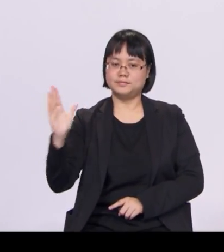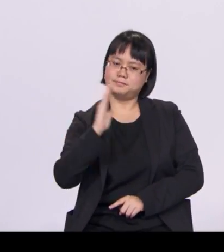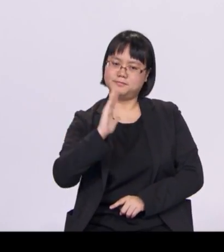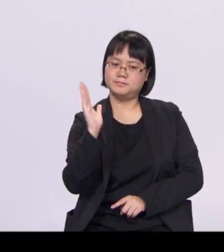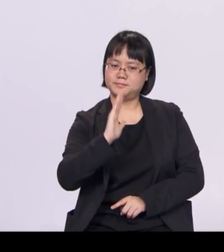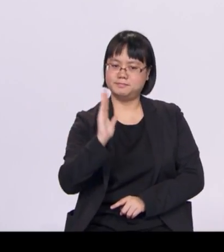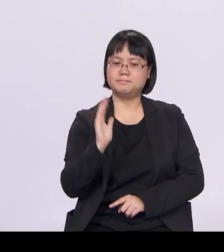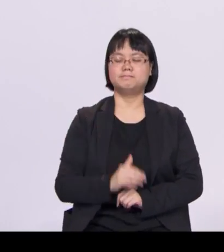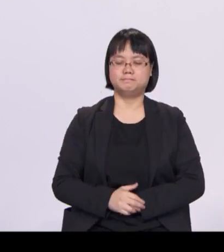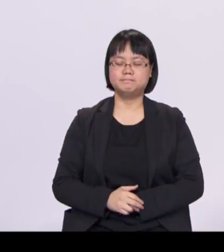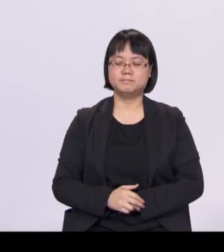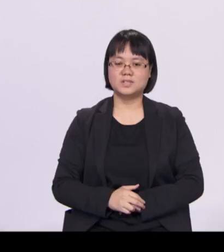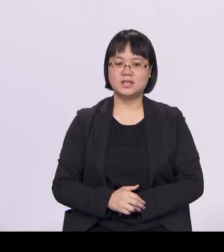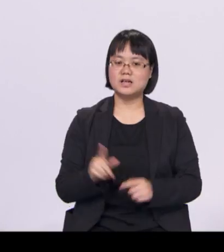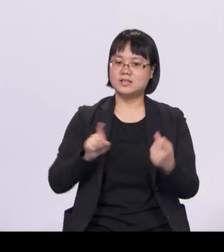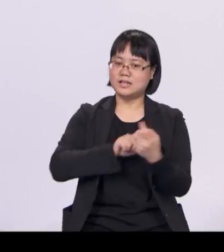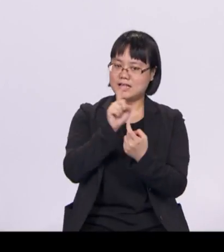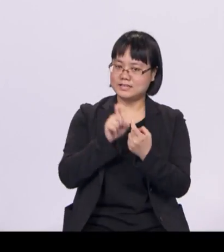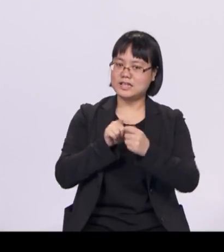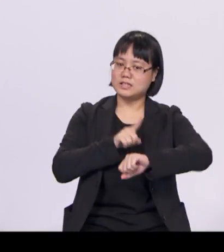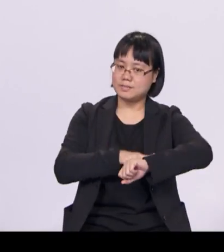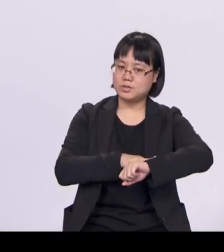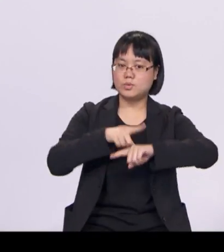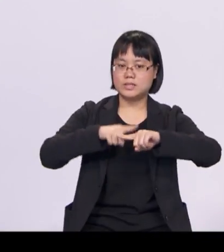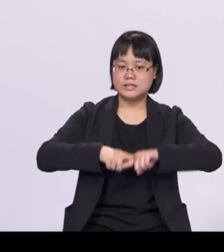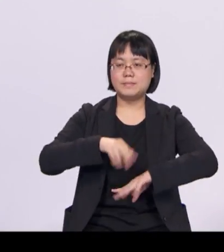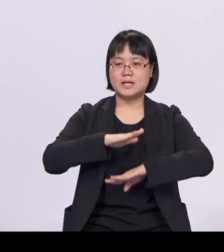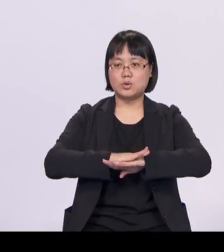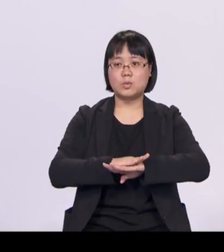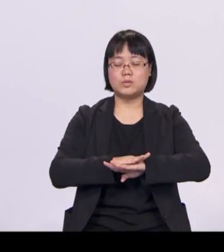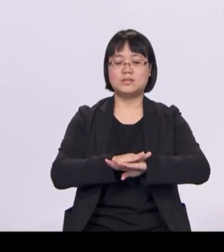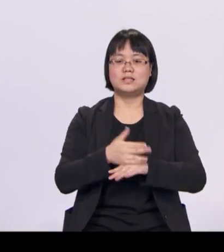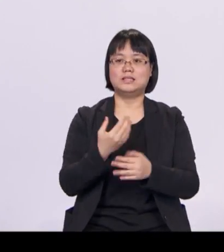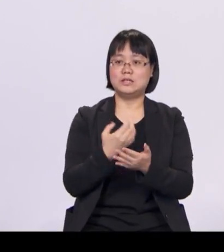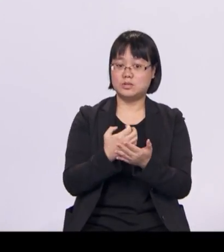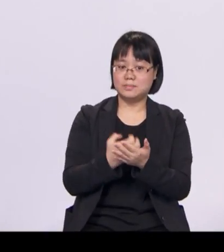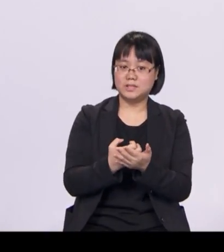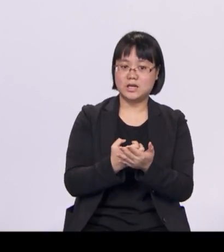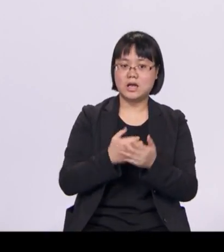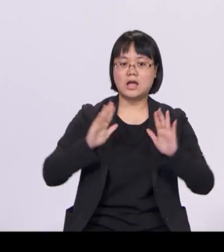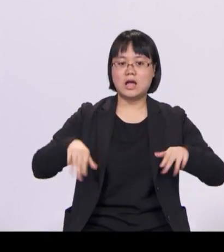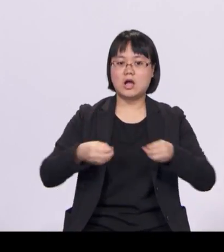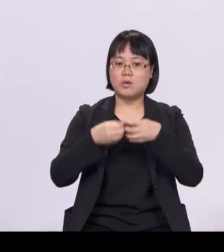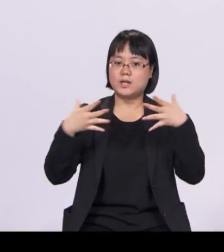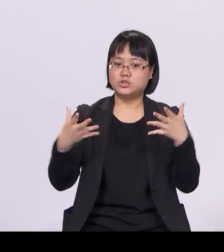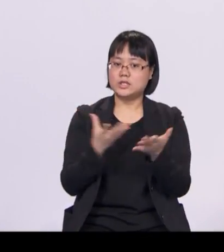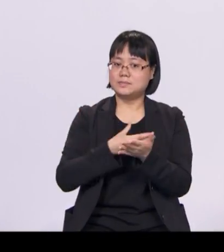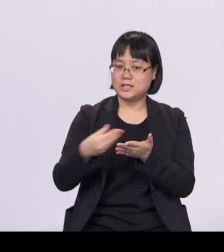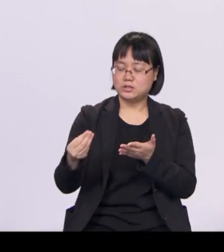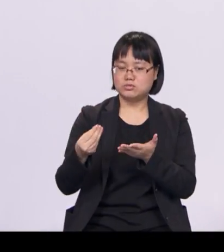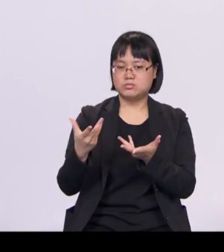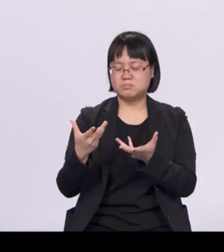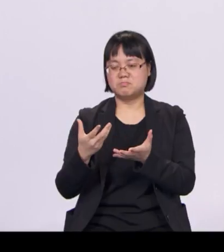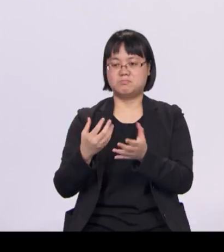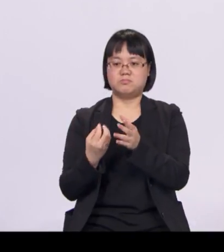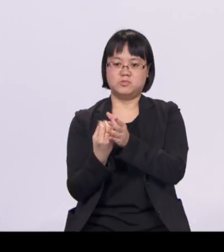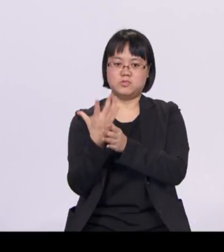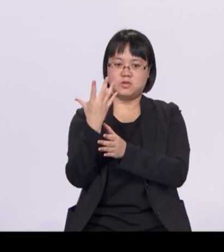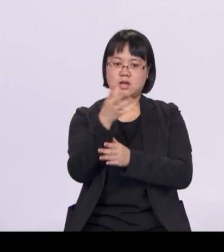The exact timing will depend on the state of the economy, how much our expenditures grow, and how buoyant our existing taxes are.